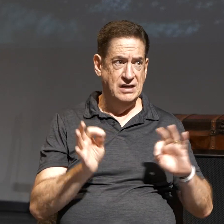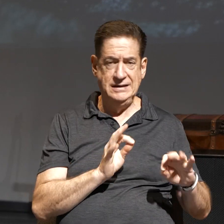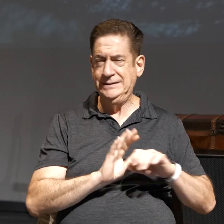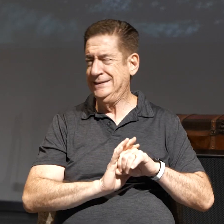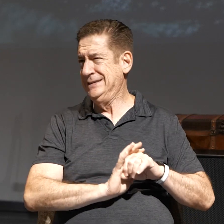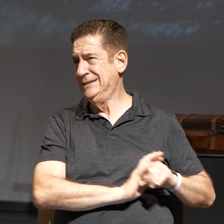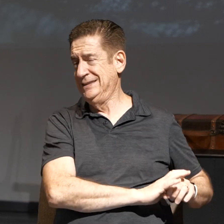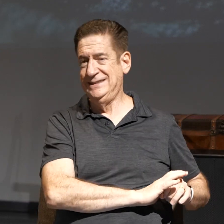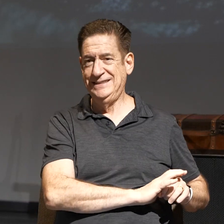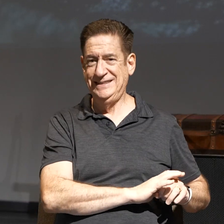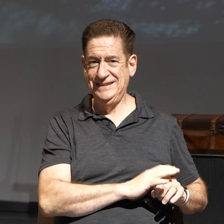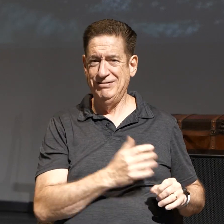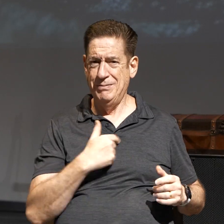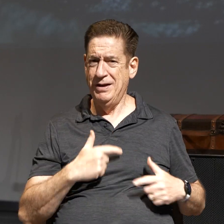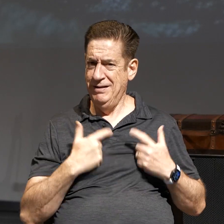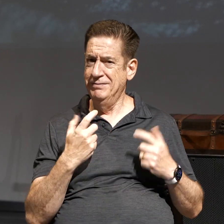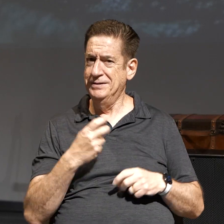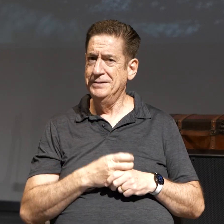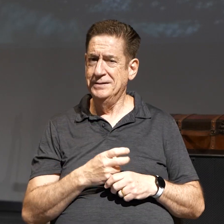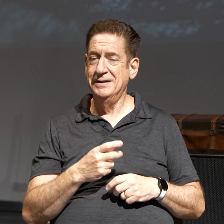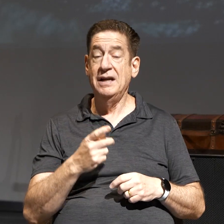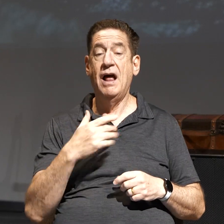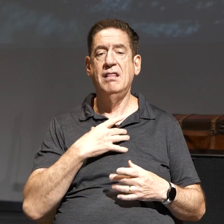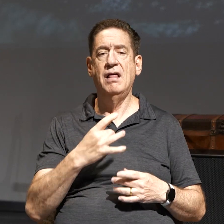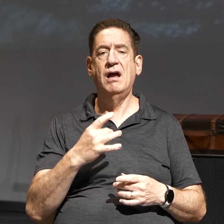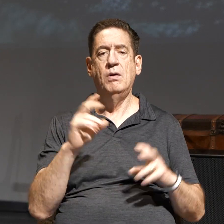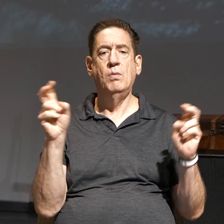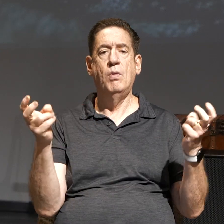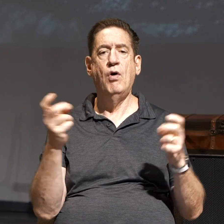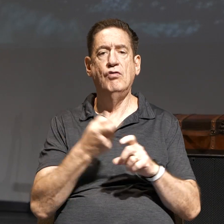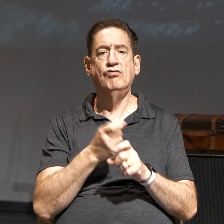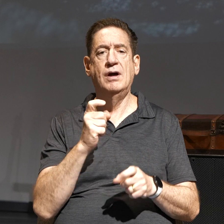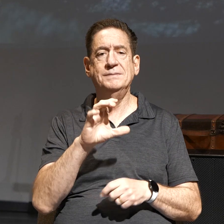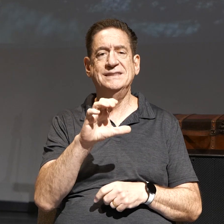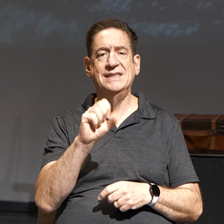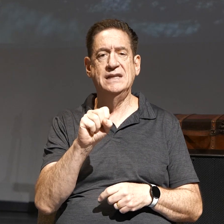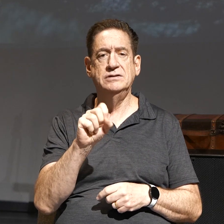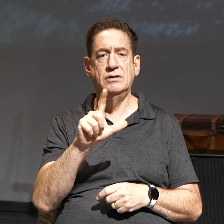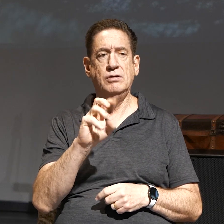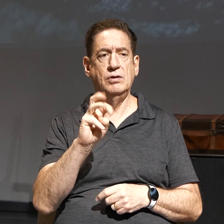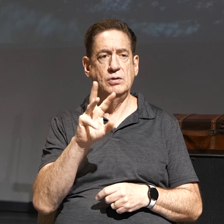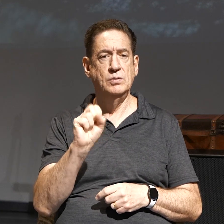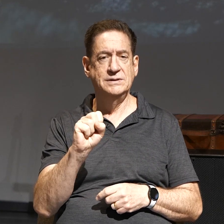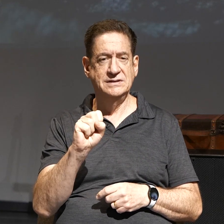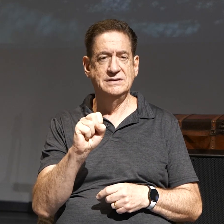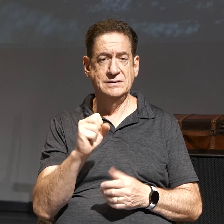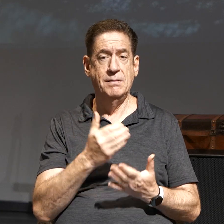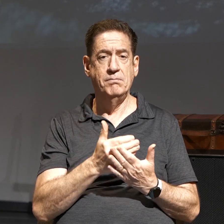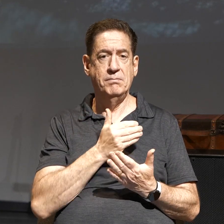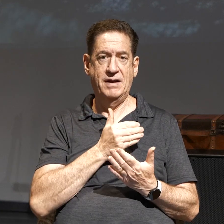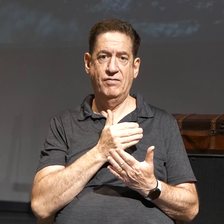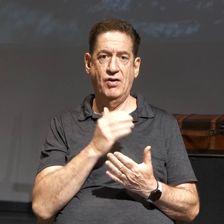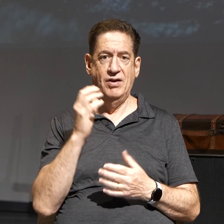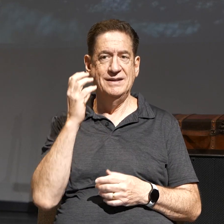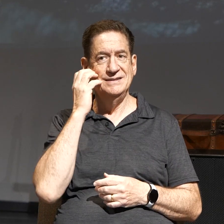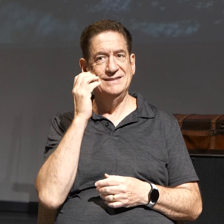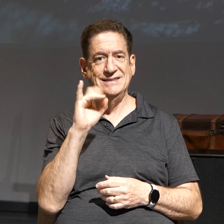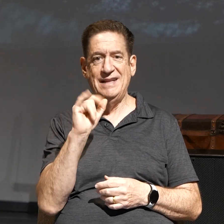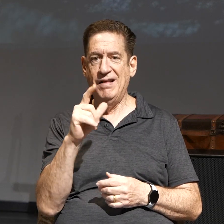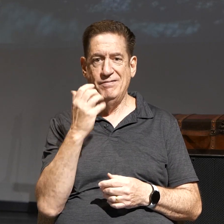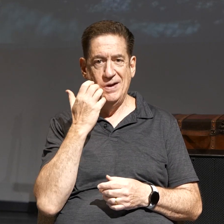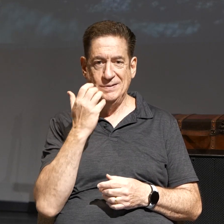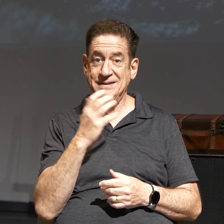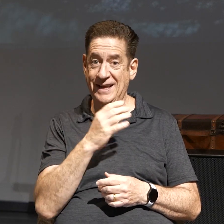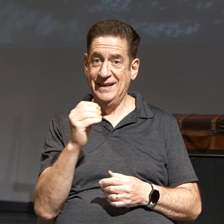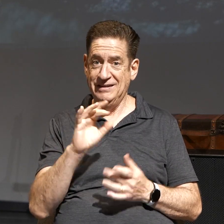life. I like this quote from T.S. Lewis. This was before actually cell phones and the Internet, okay? Just